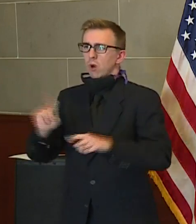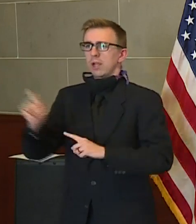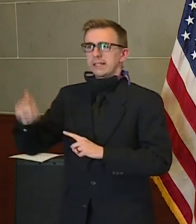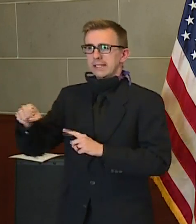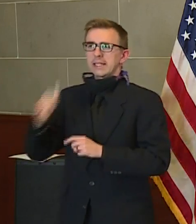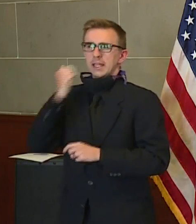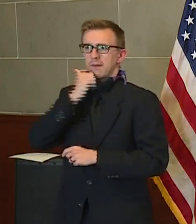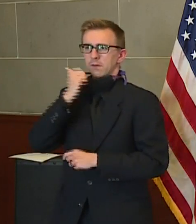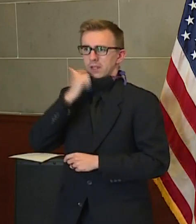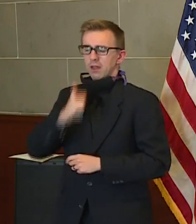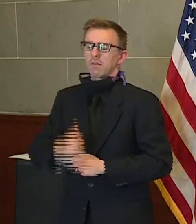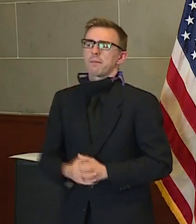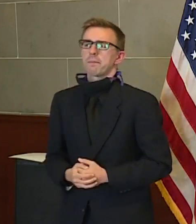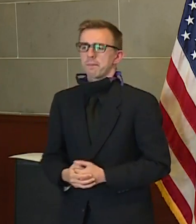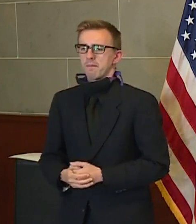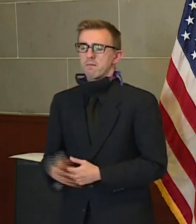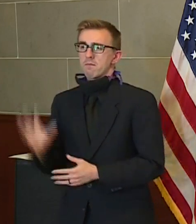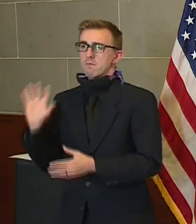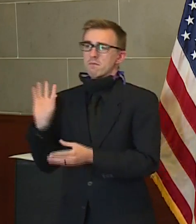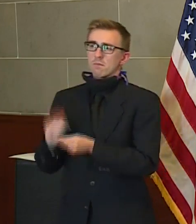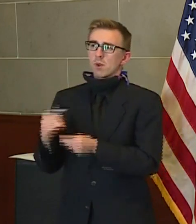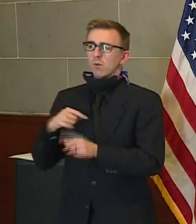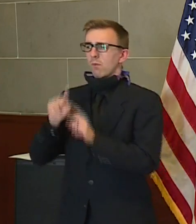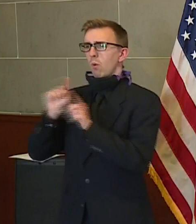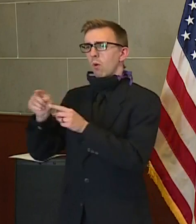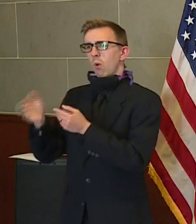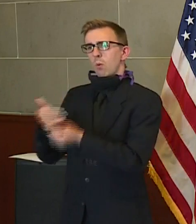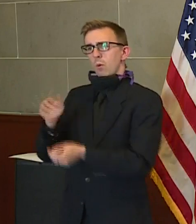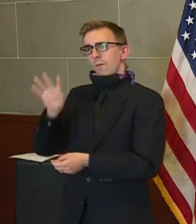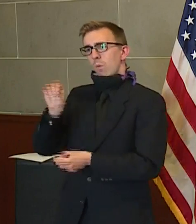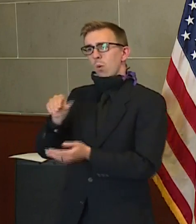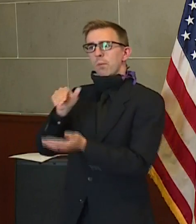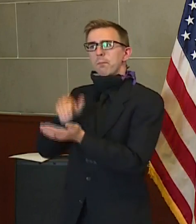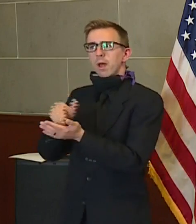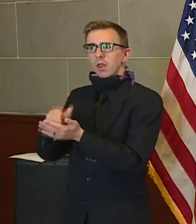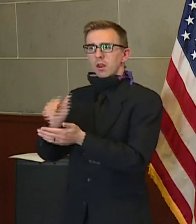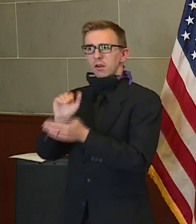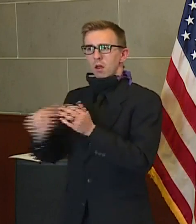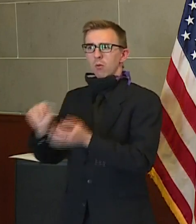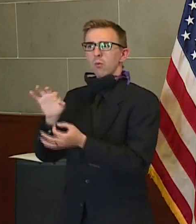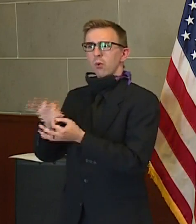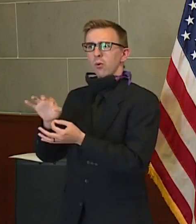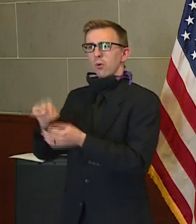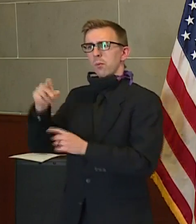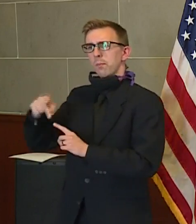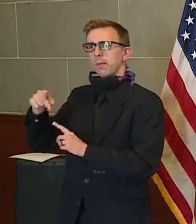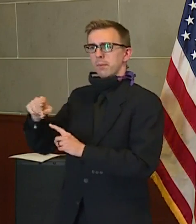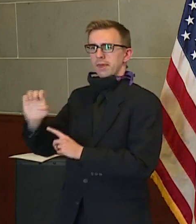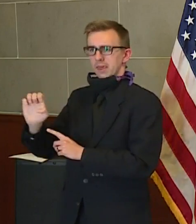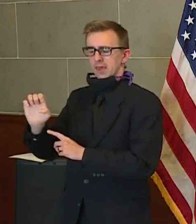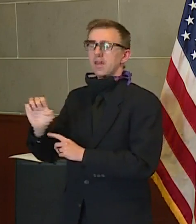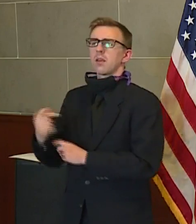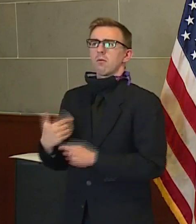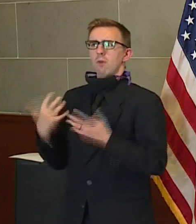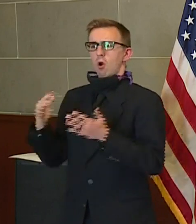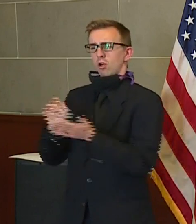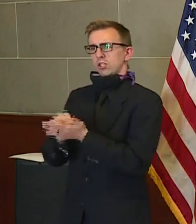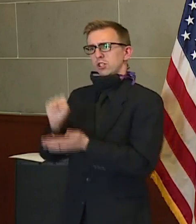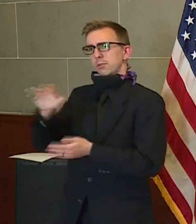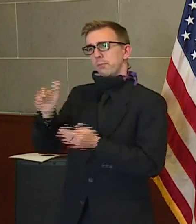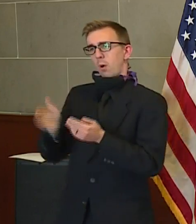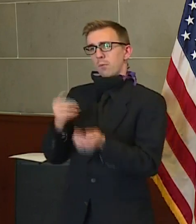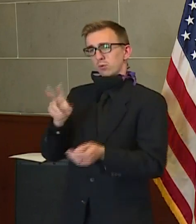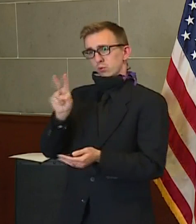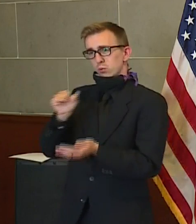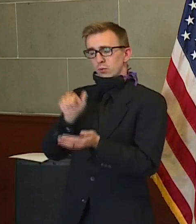In all, we have ordered almost $40 million worth of PPE and have already shipped almost